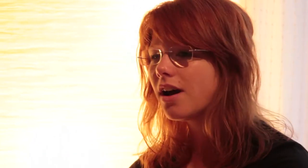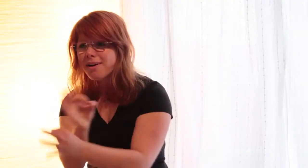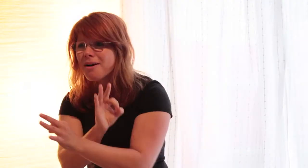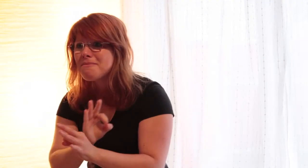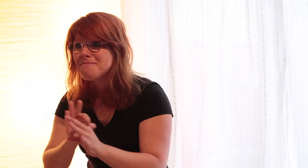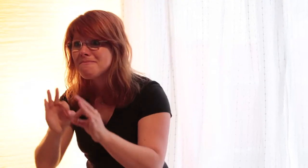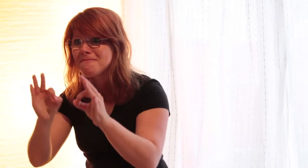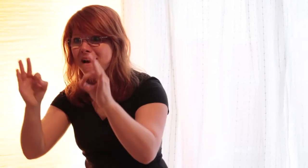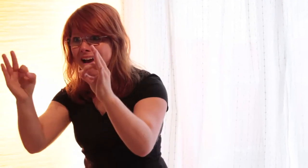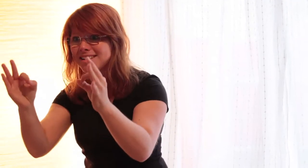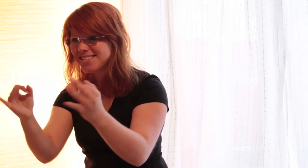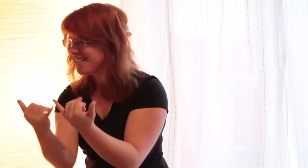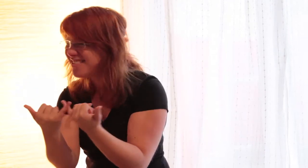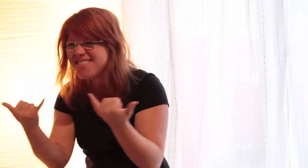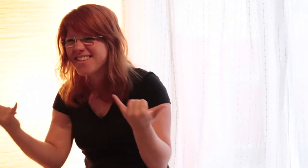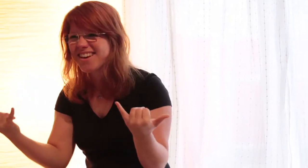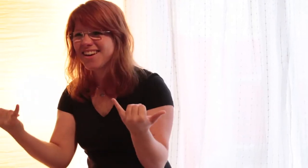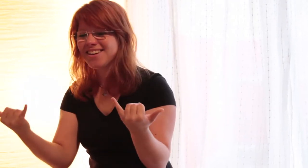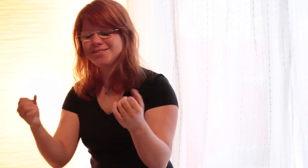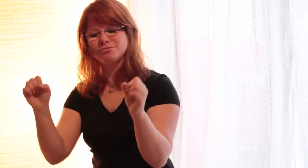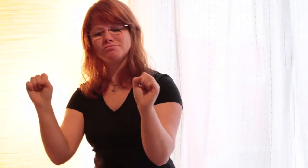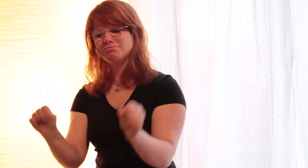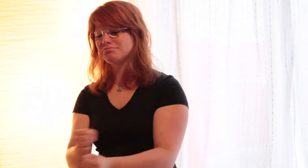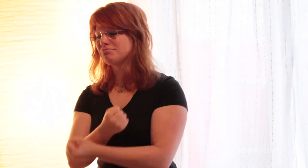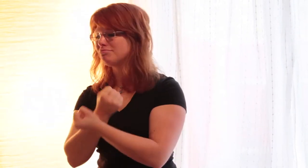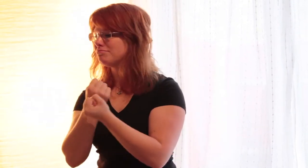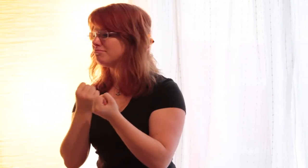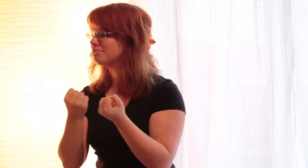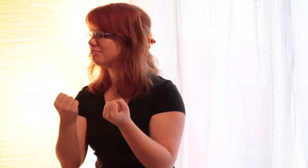it be Any better than that